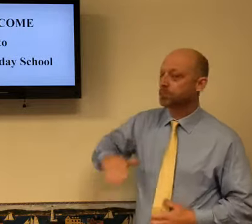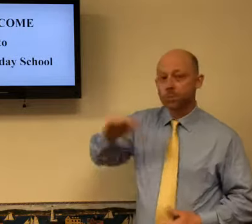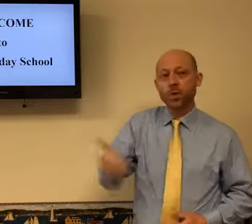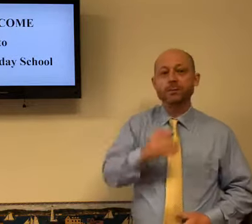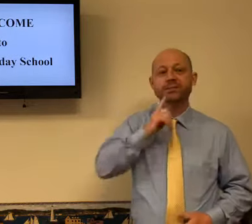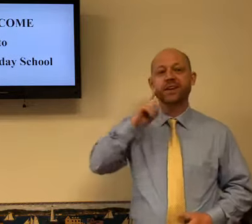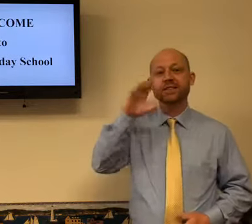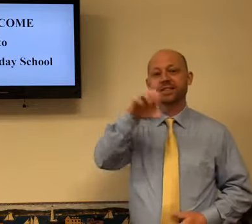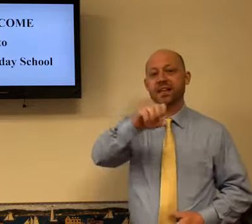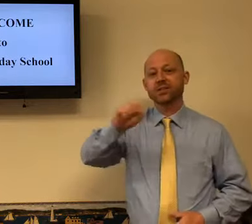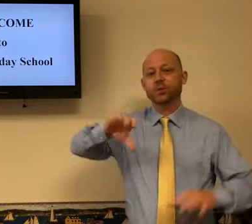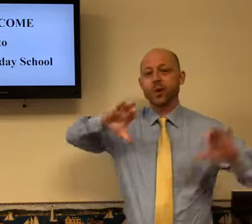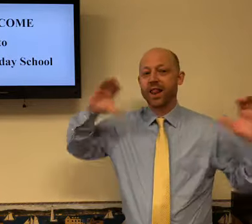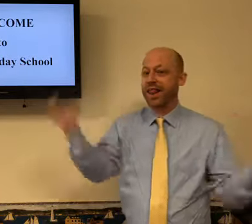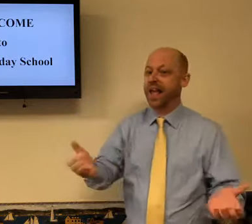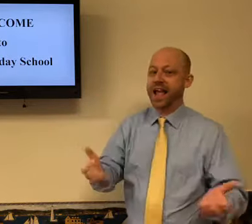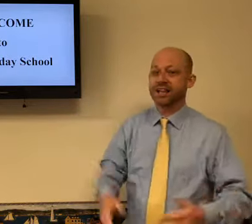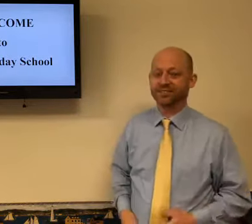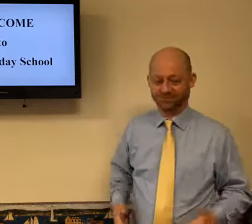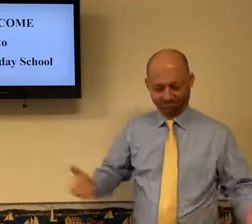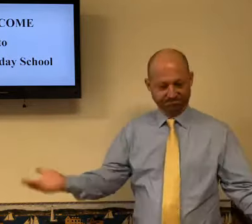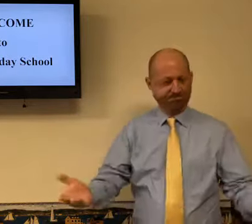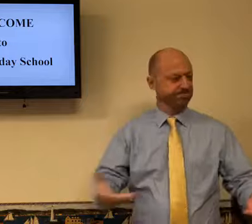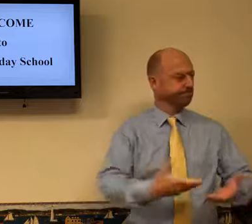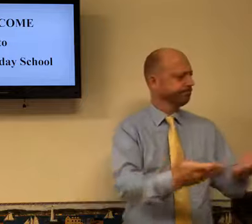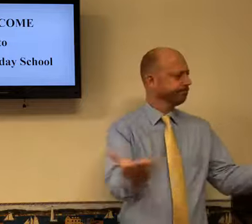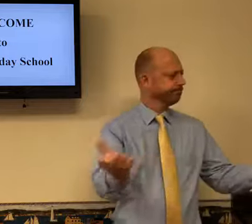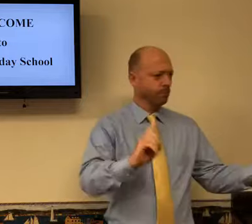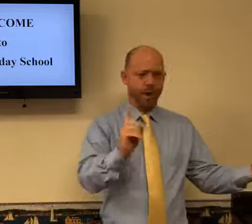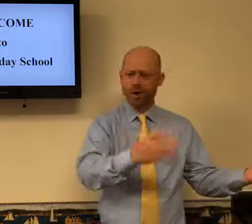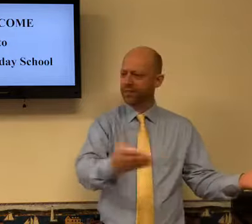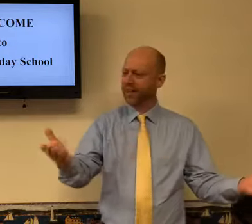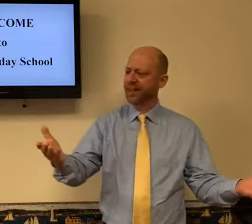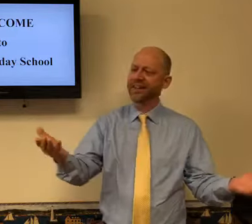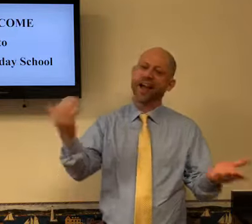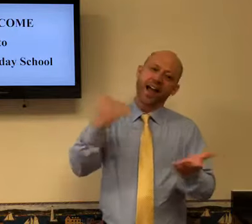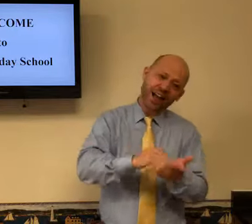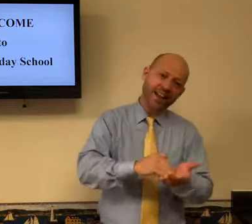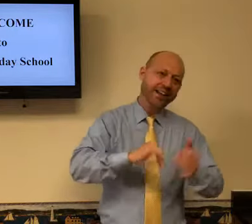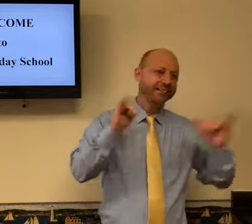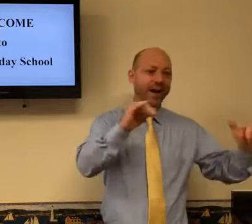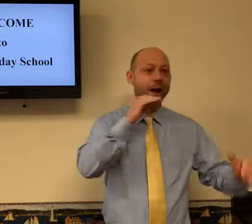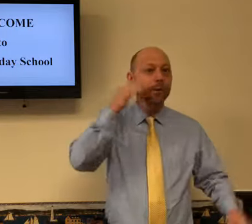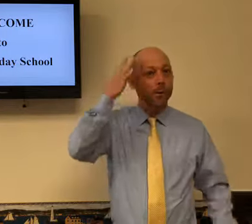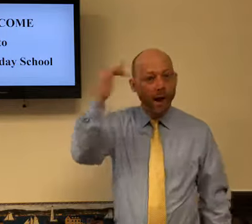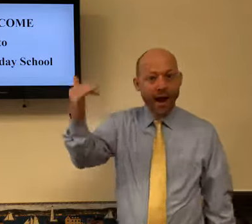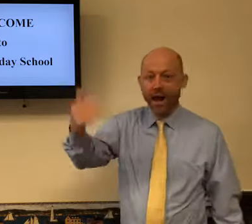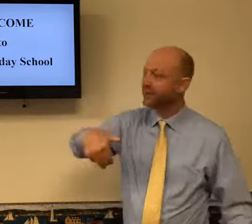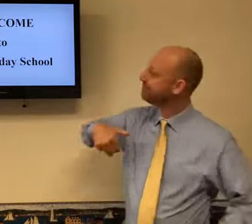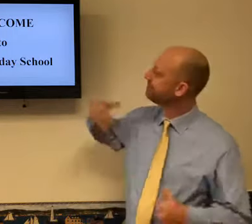I want to welcome you to our Deaf Sunday School class. Nobody is here again